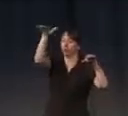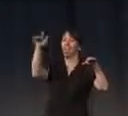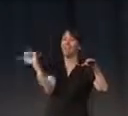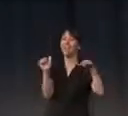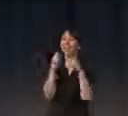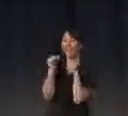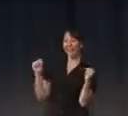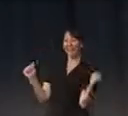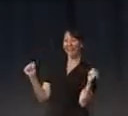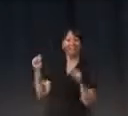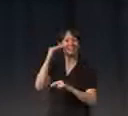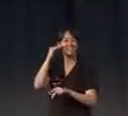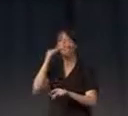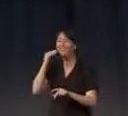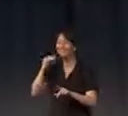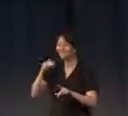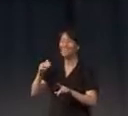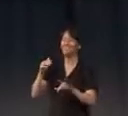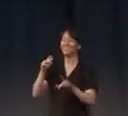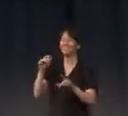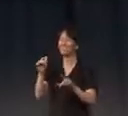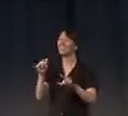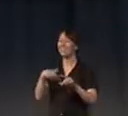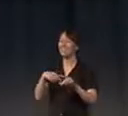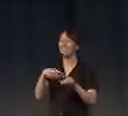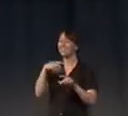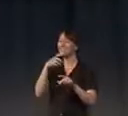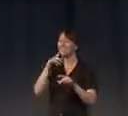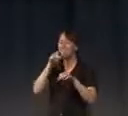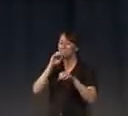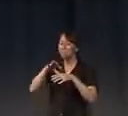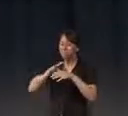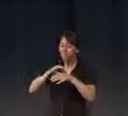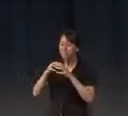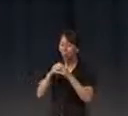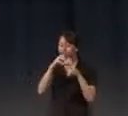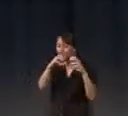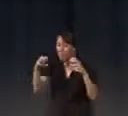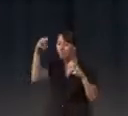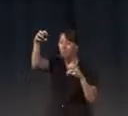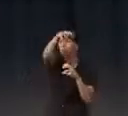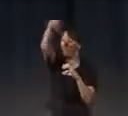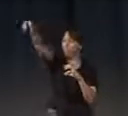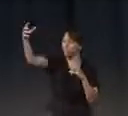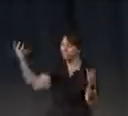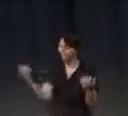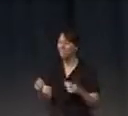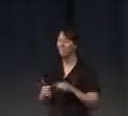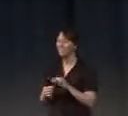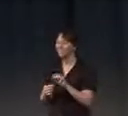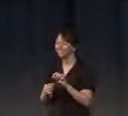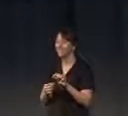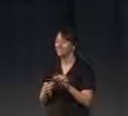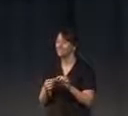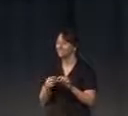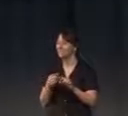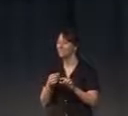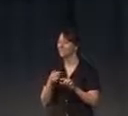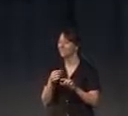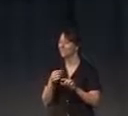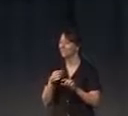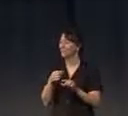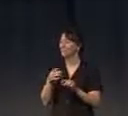kind of the meatball inside the lasagna, which are all the time moving. And this mean, once again, when we were saying